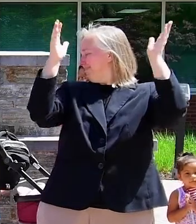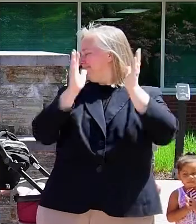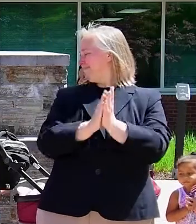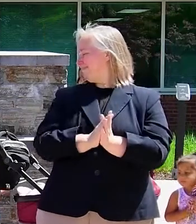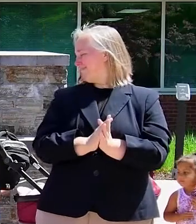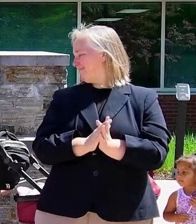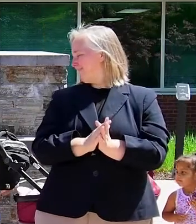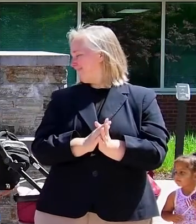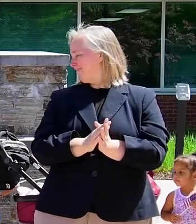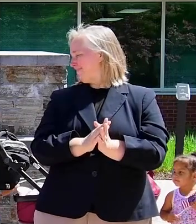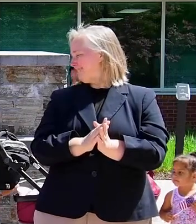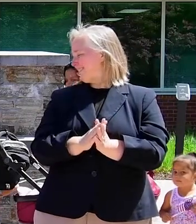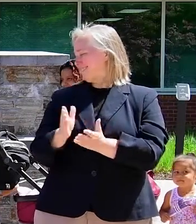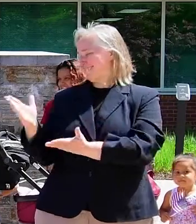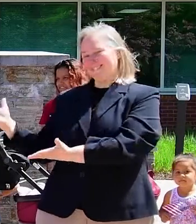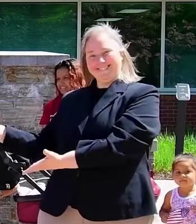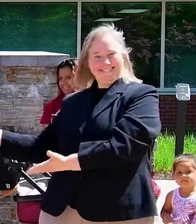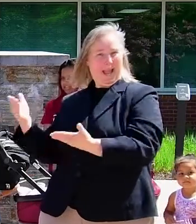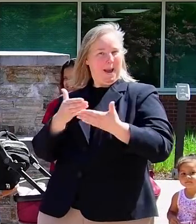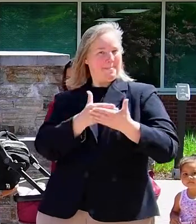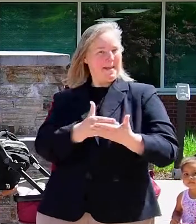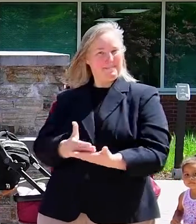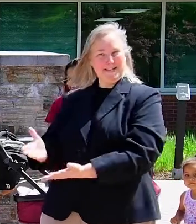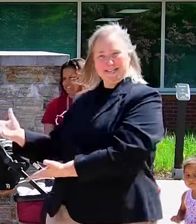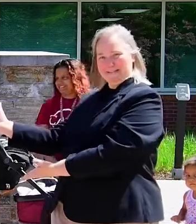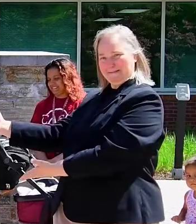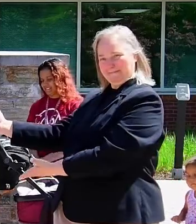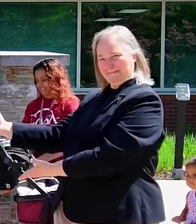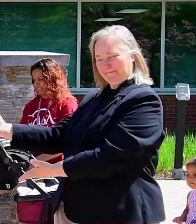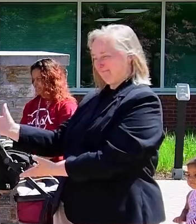Thank you, Edith. Thank you,